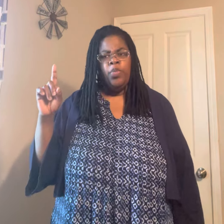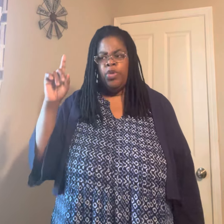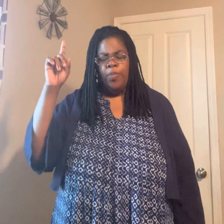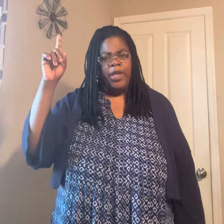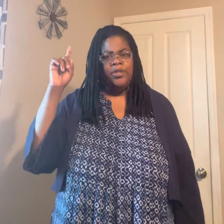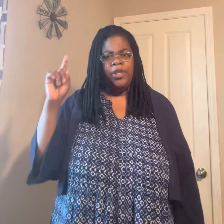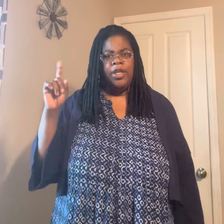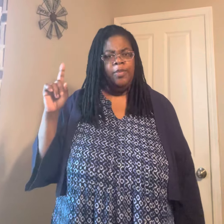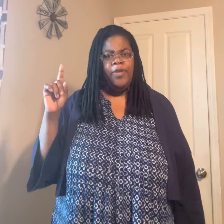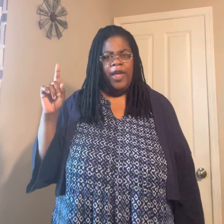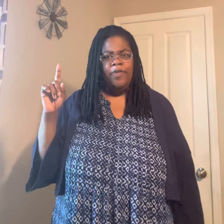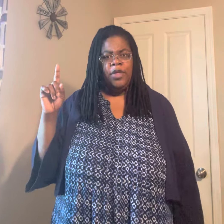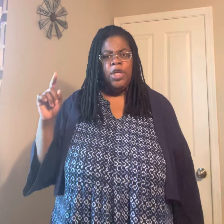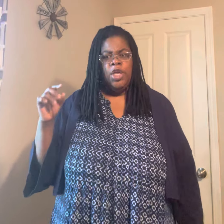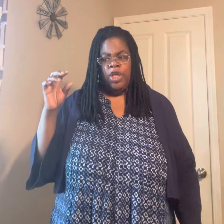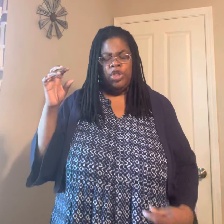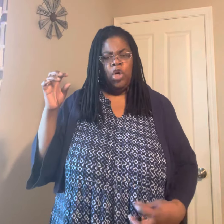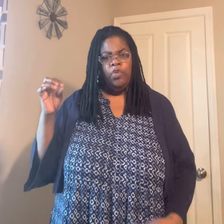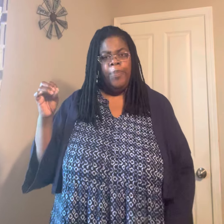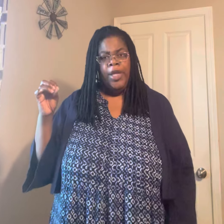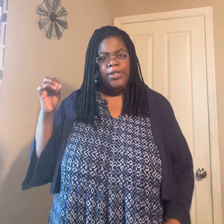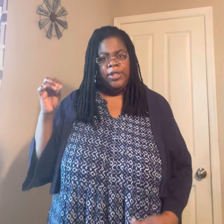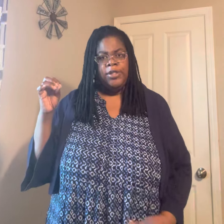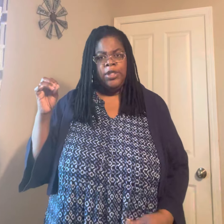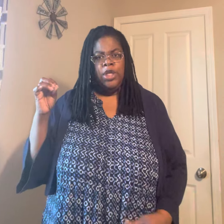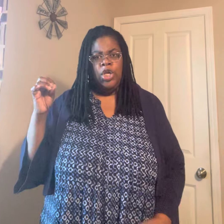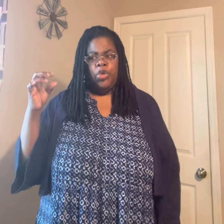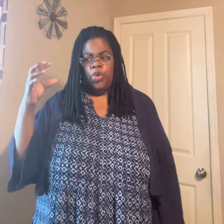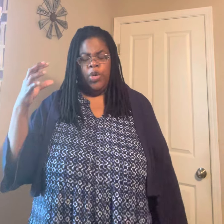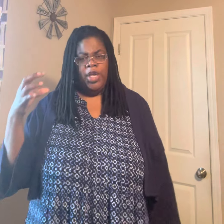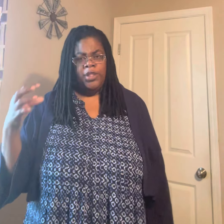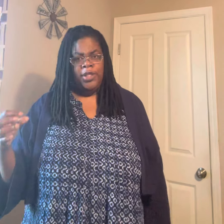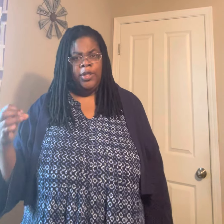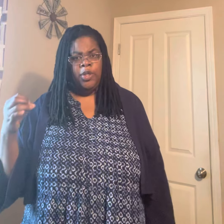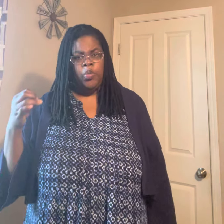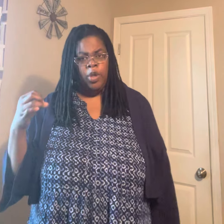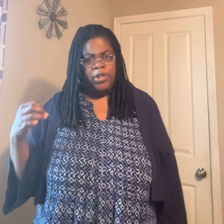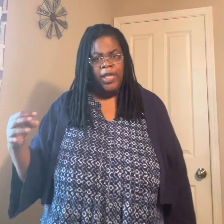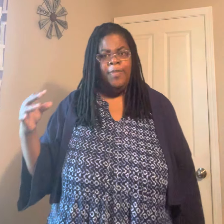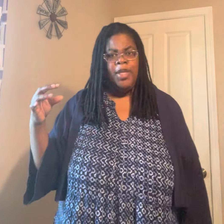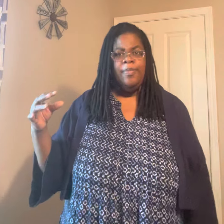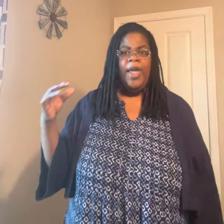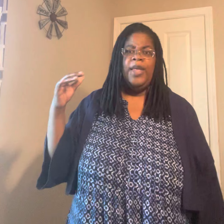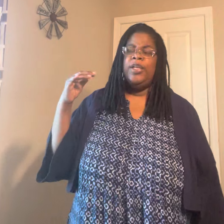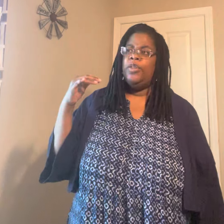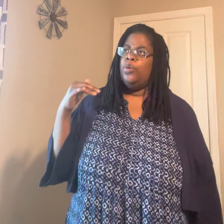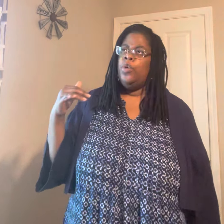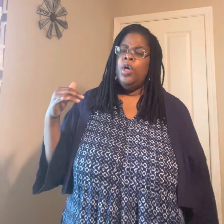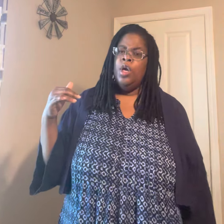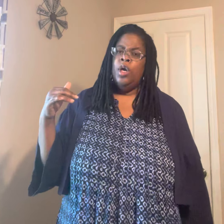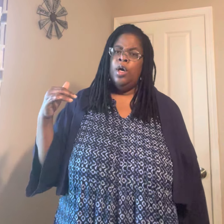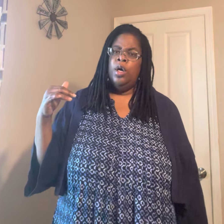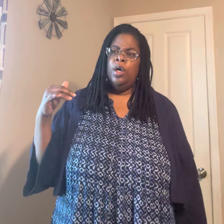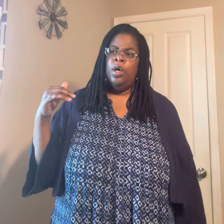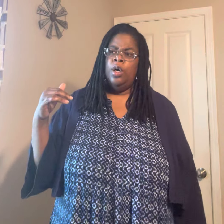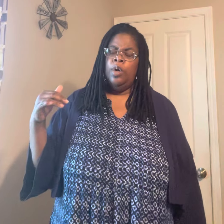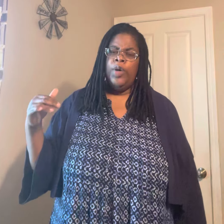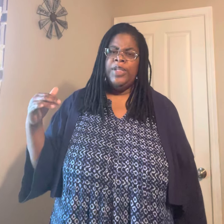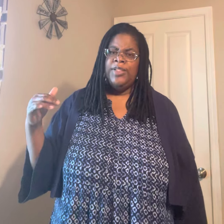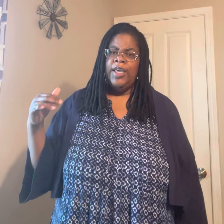when you make it to the kingdom of heaven. He showed repentance through the statement he made and through what he said.